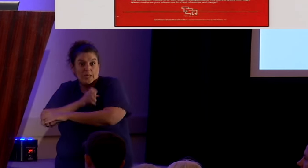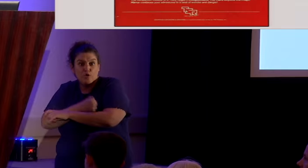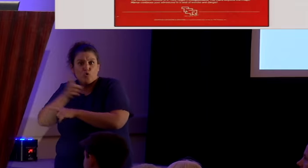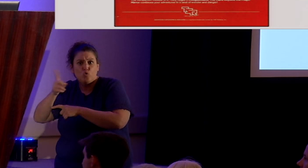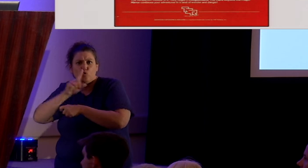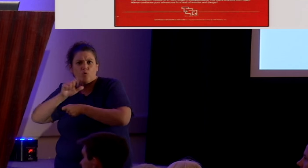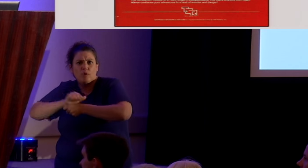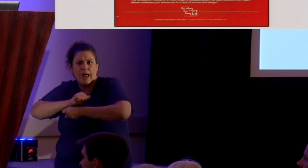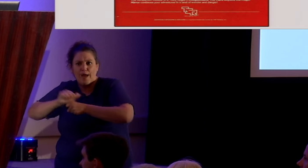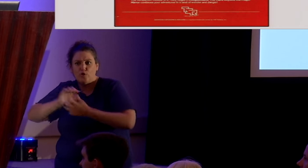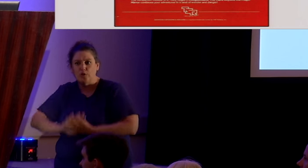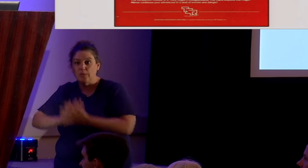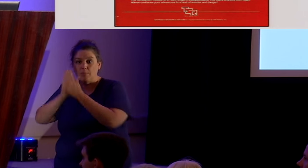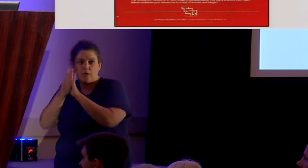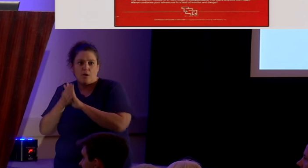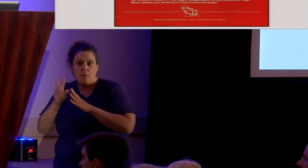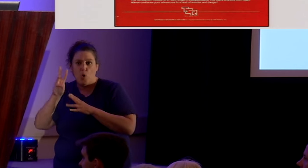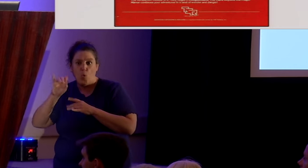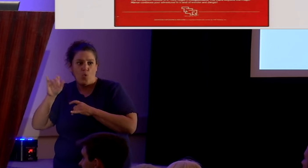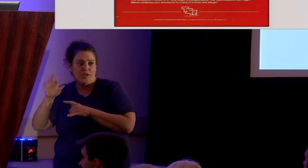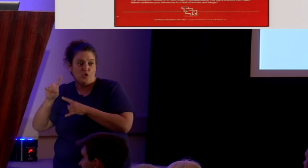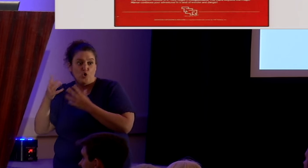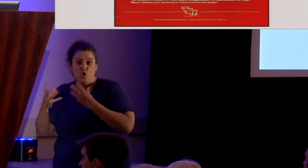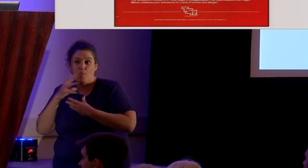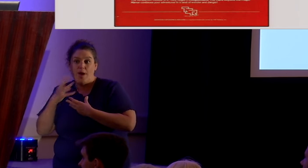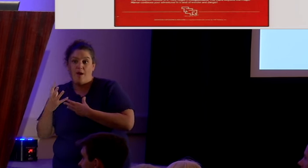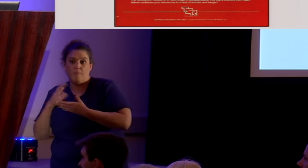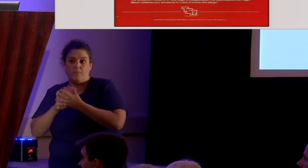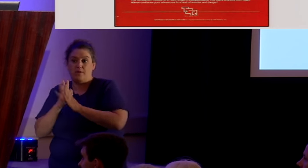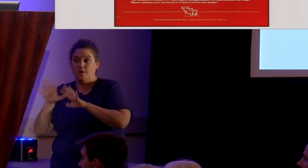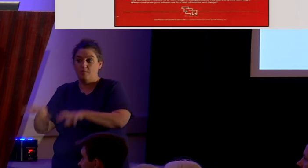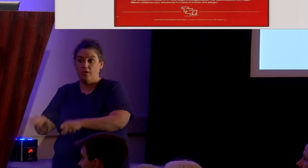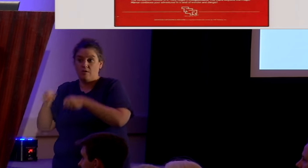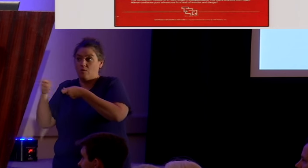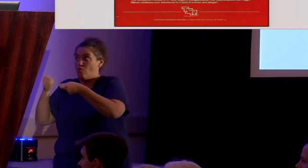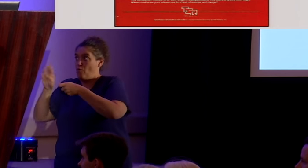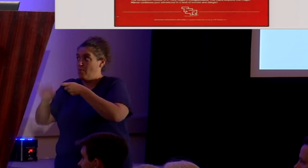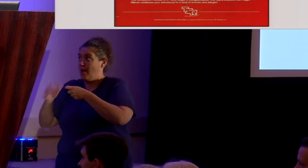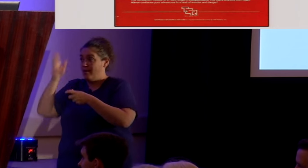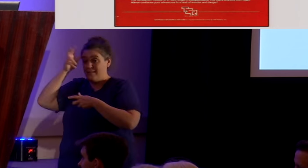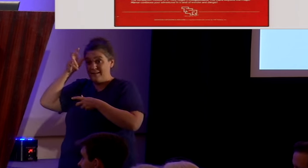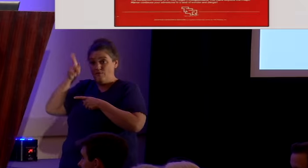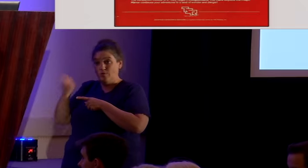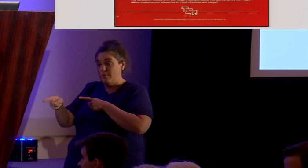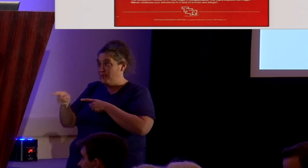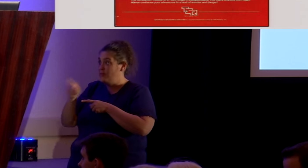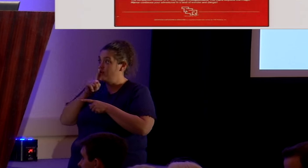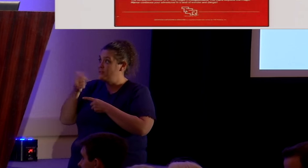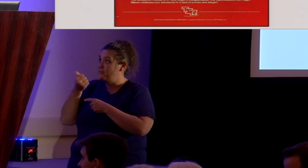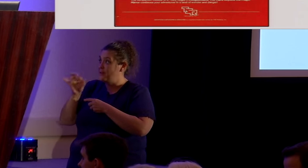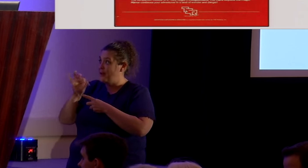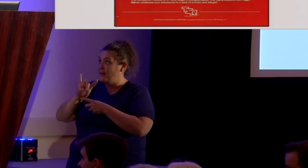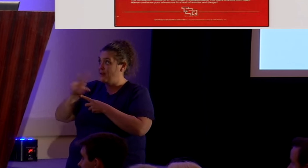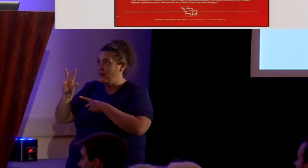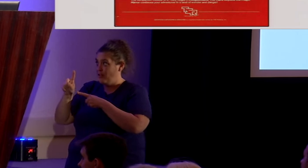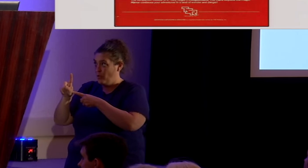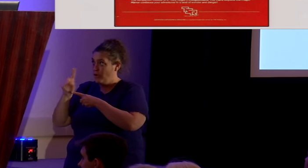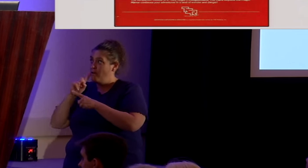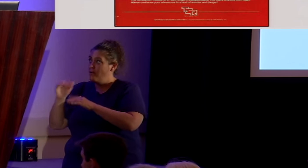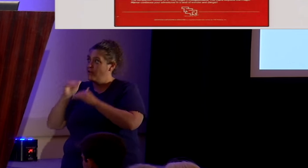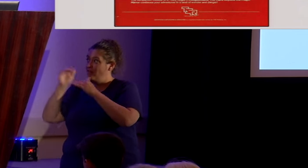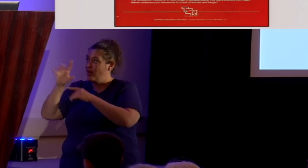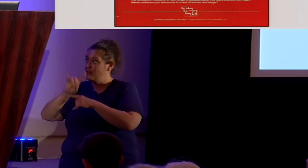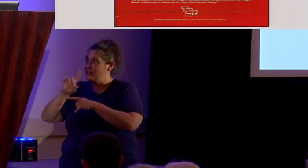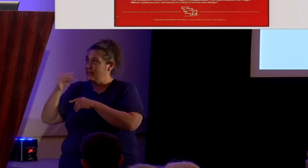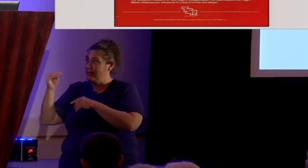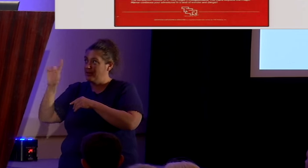become a wizard. You might even become possessed by the devil. Here's a 1983 incarnation of advanced D&D. Well, it's not